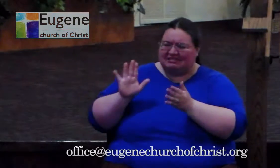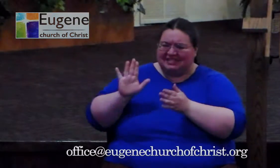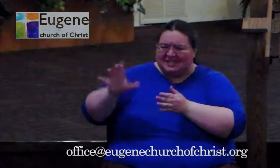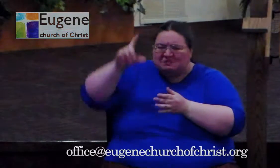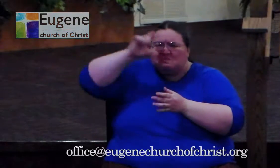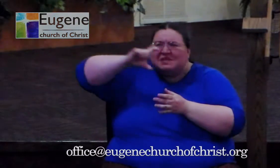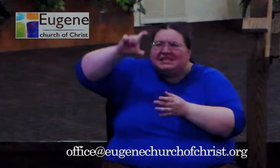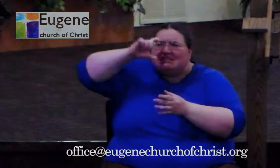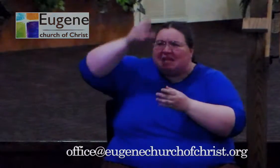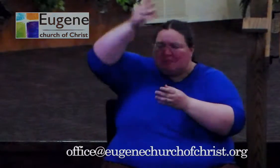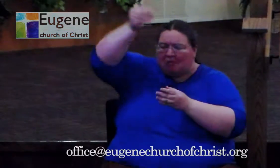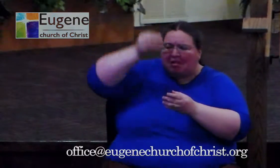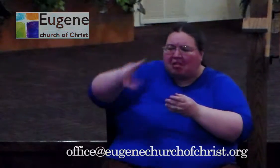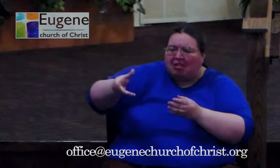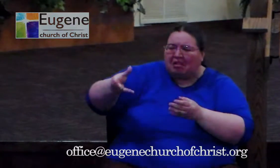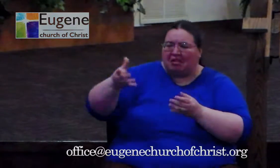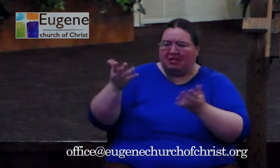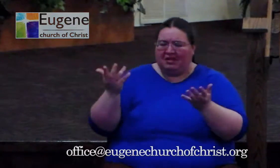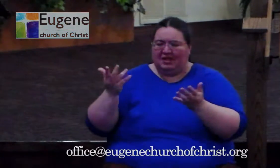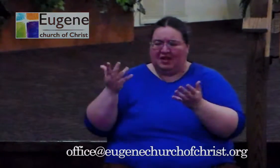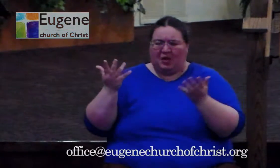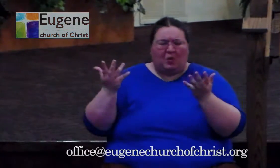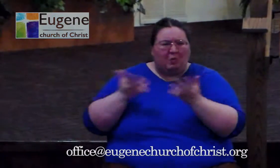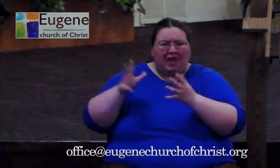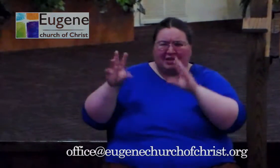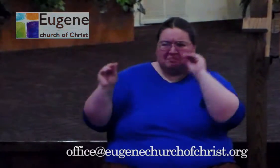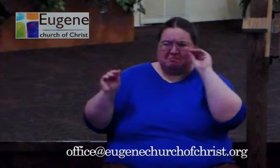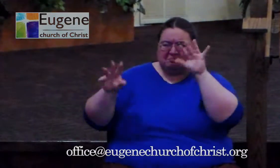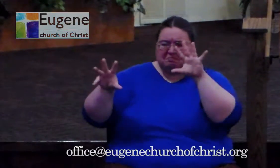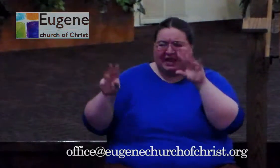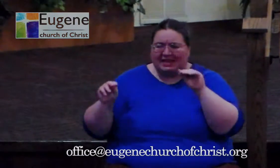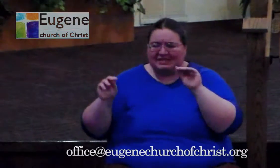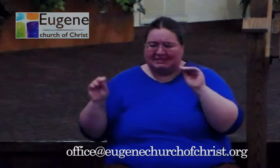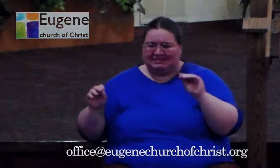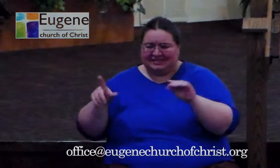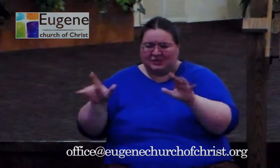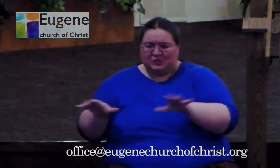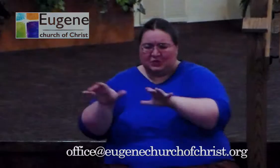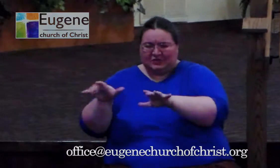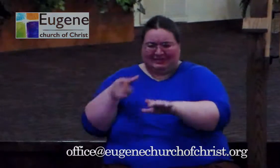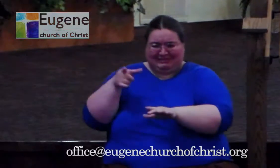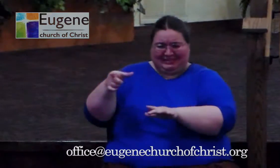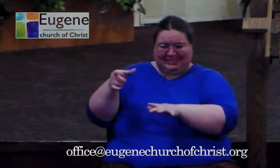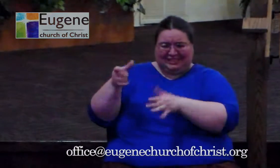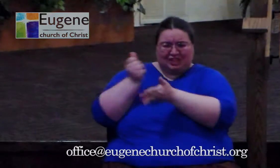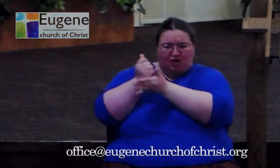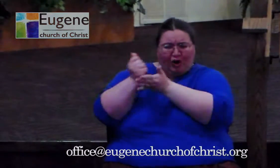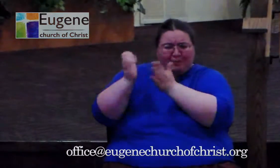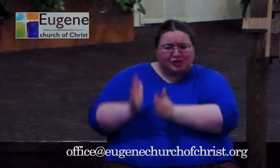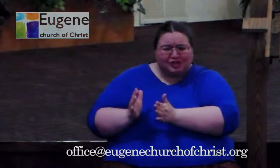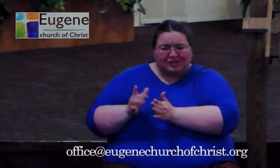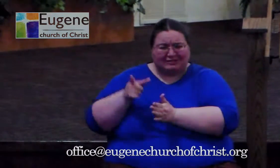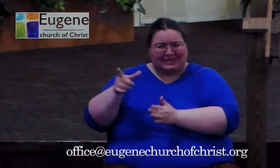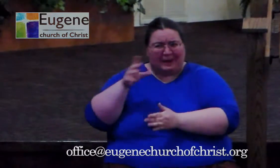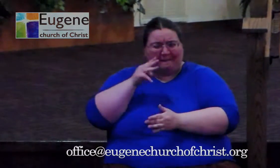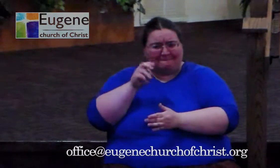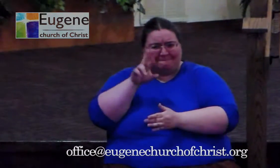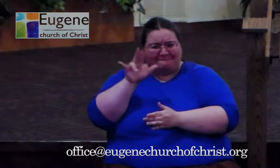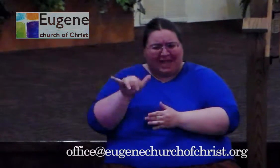Isn't this Mary's son and the brother of James, Joseph, Judas, and Simon? Aren't his sisters here with us? And they took offense at him. Now,